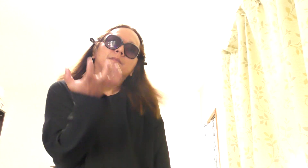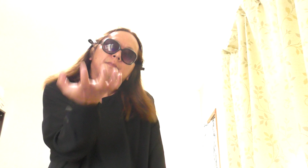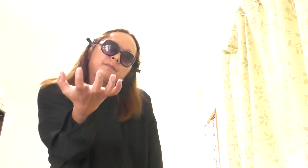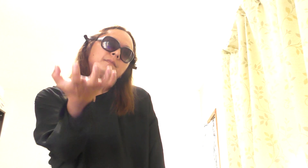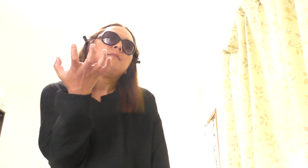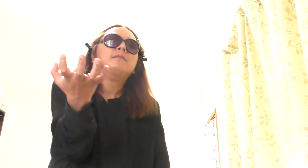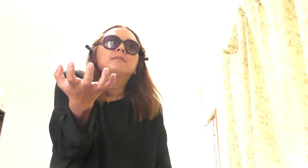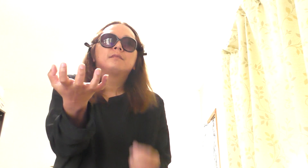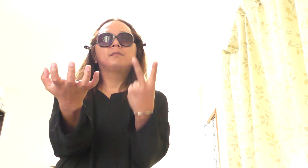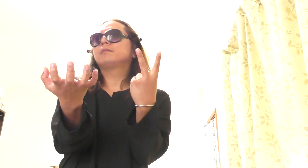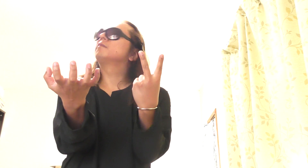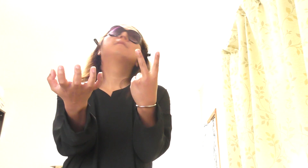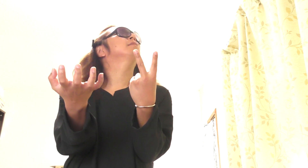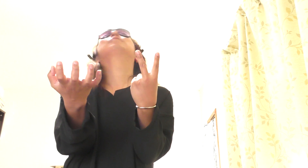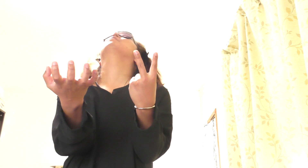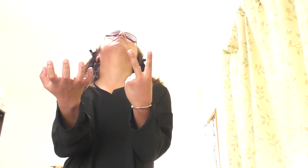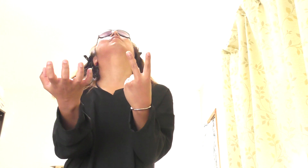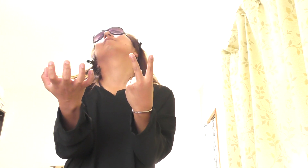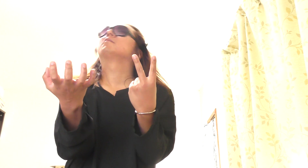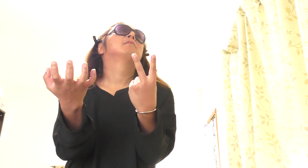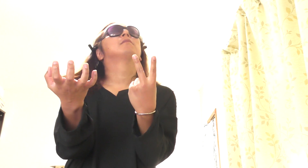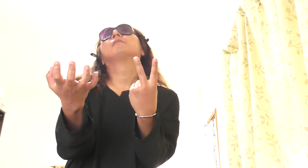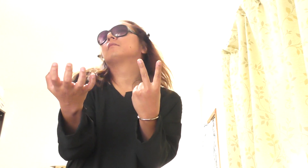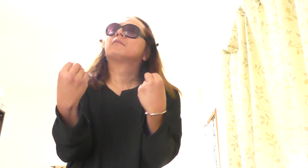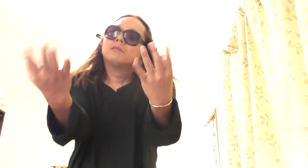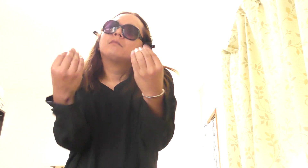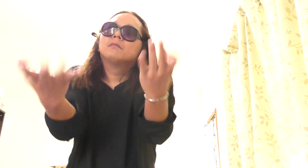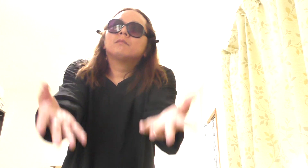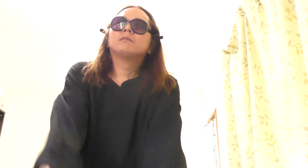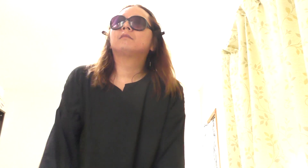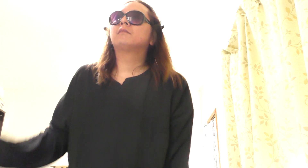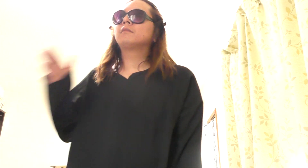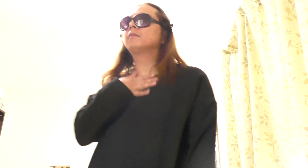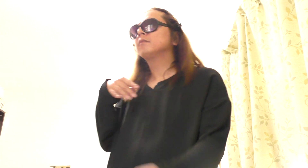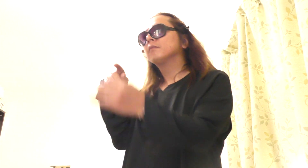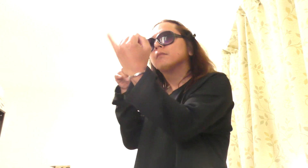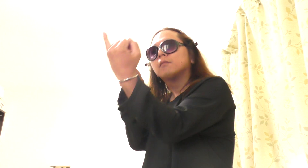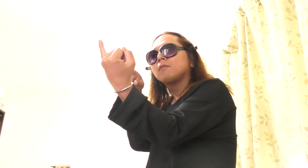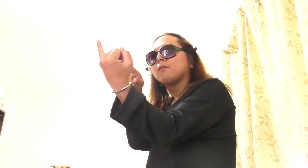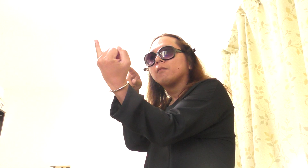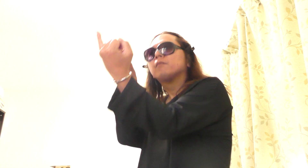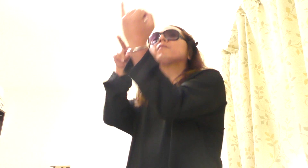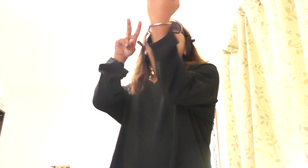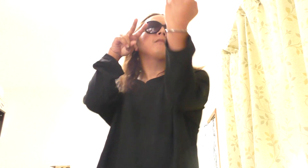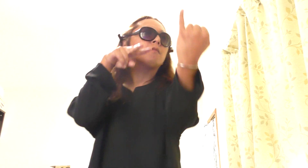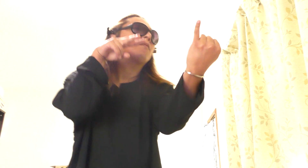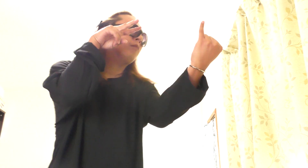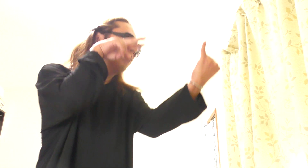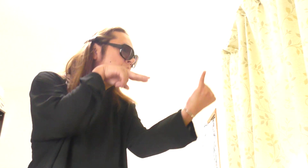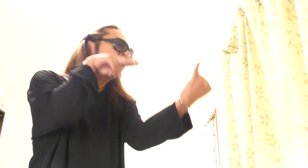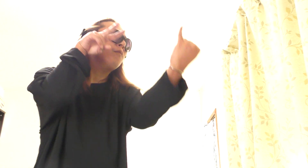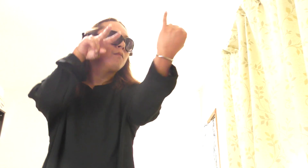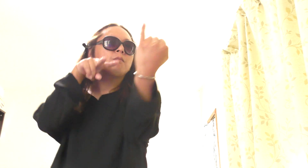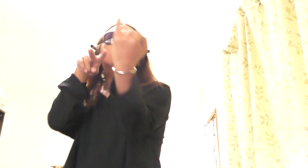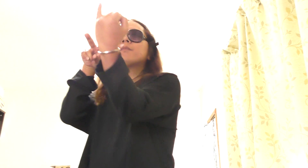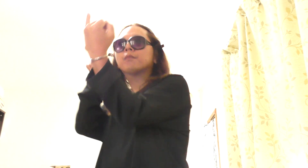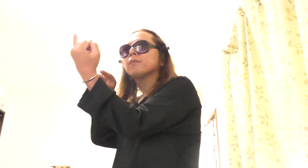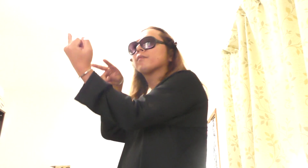Once bitten and twice shy I keep my distance but you still catch my